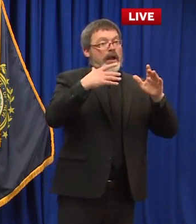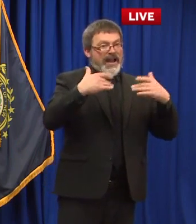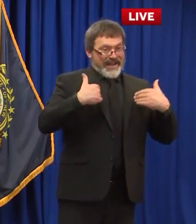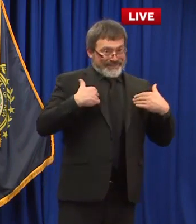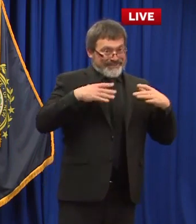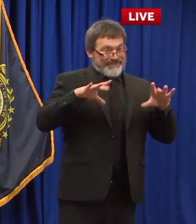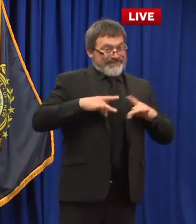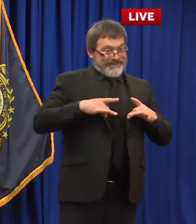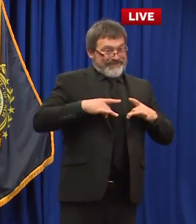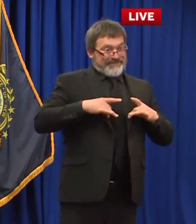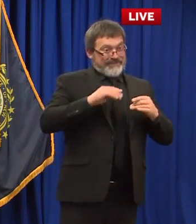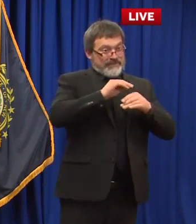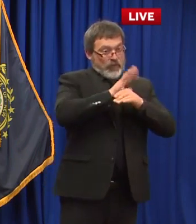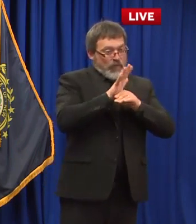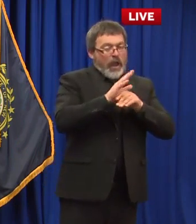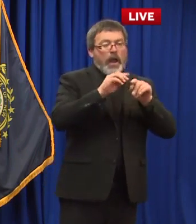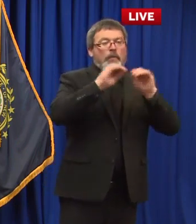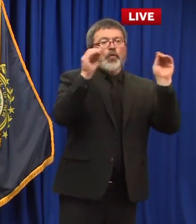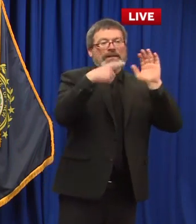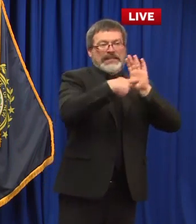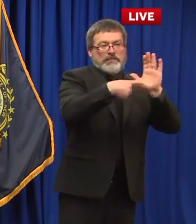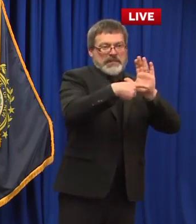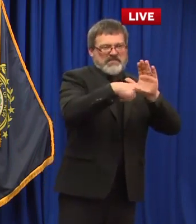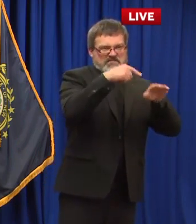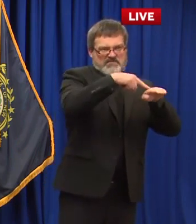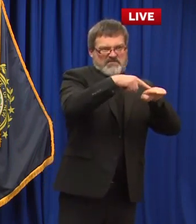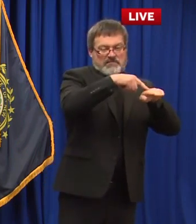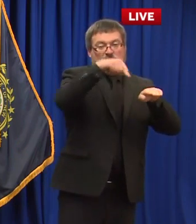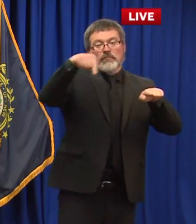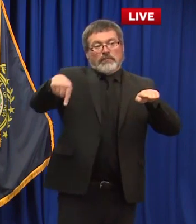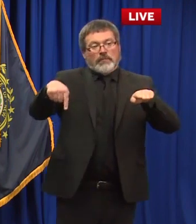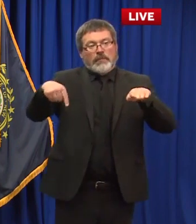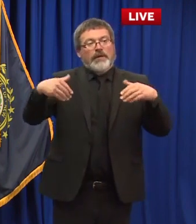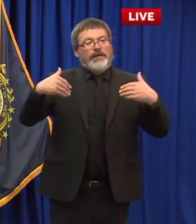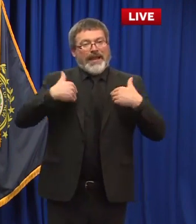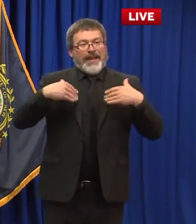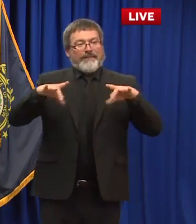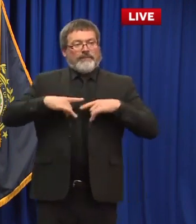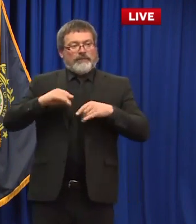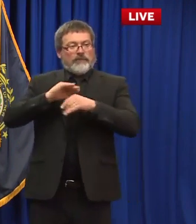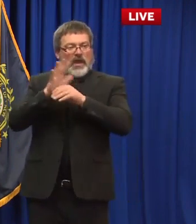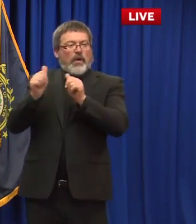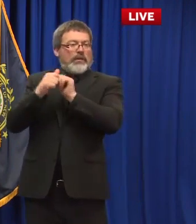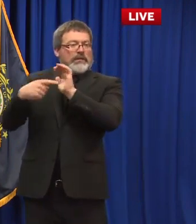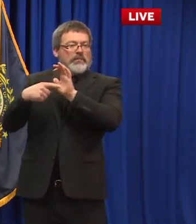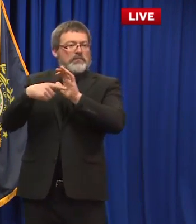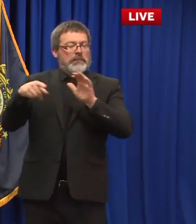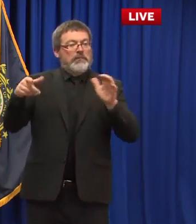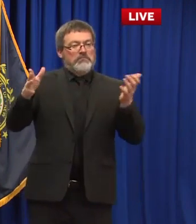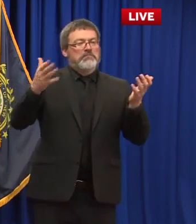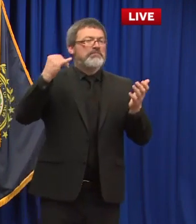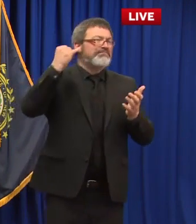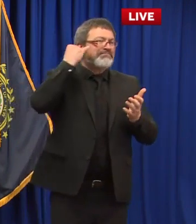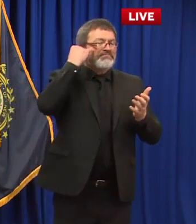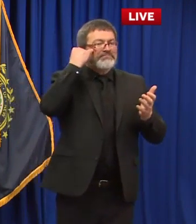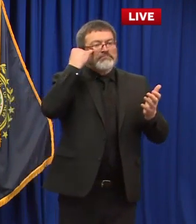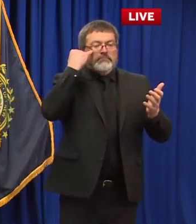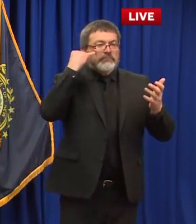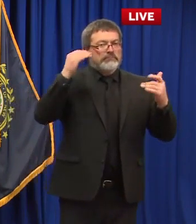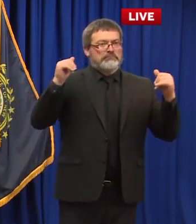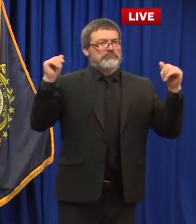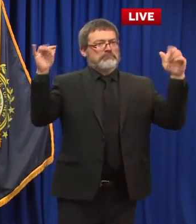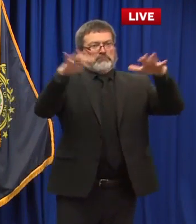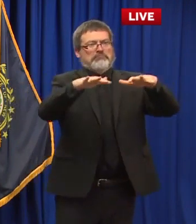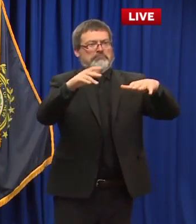program so that makes the um positive metrics less valuable um